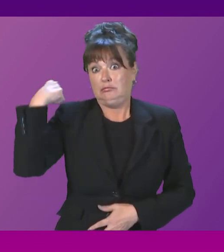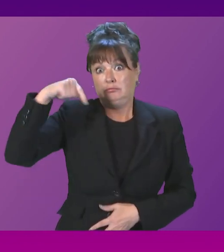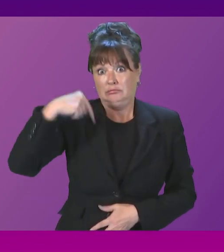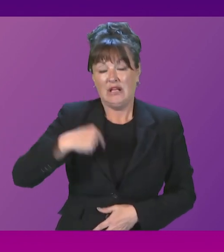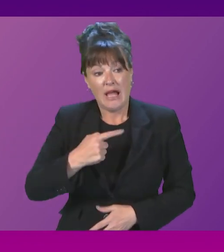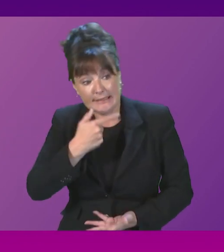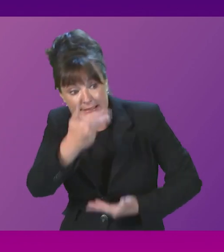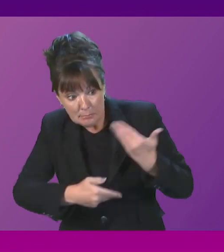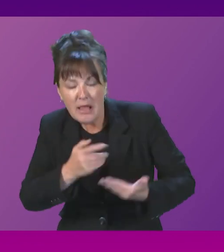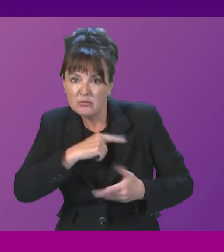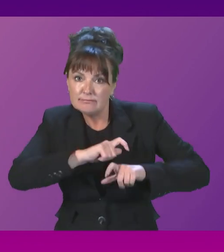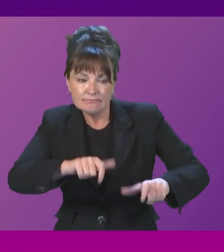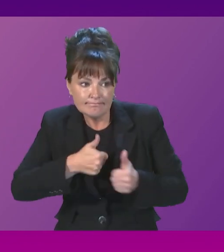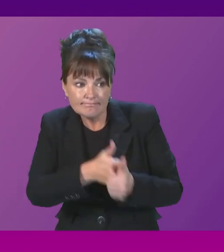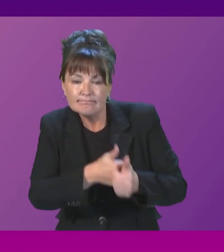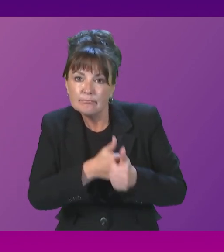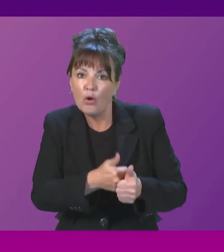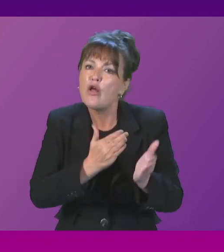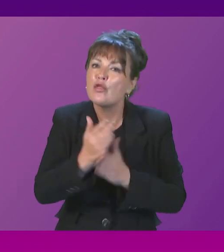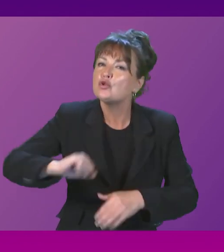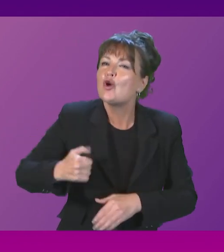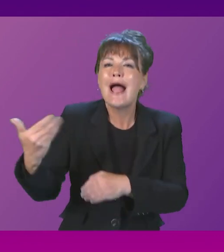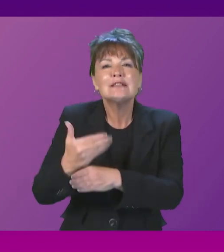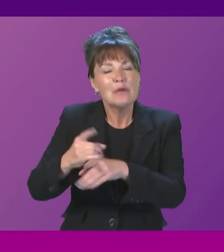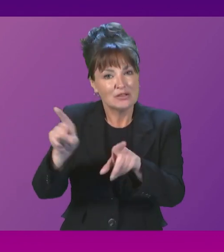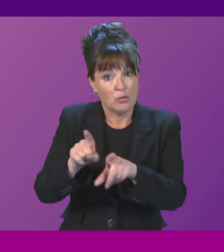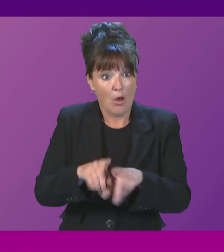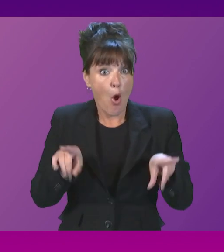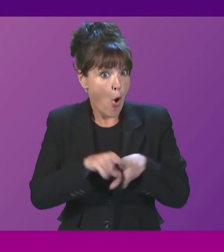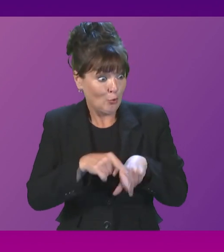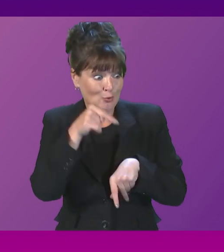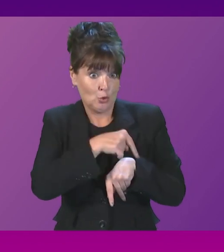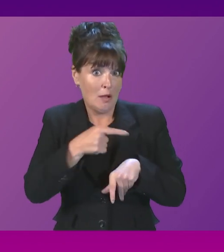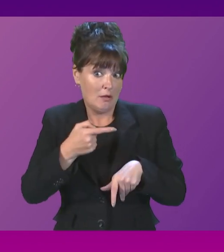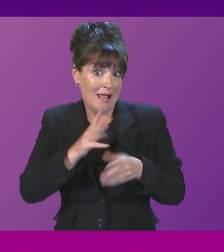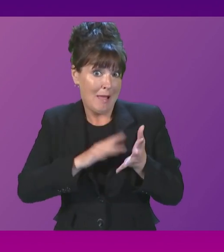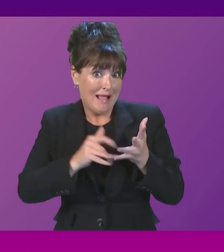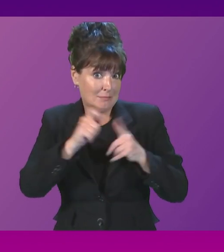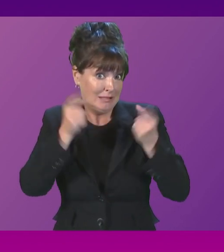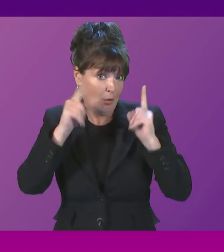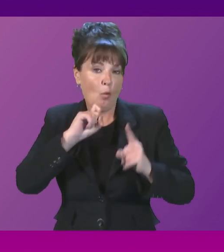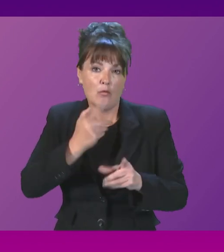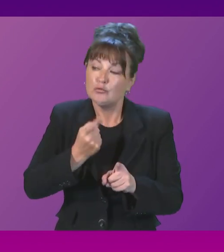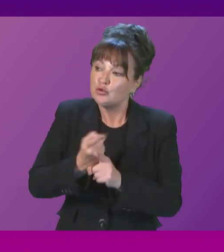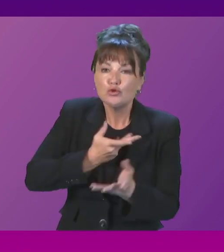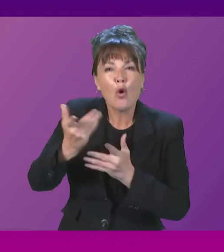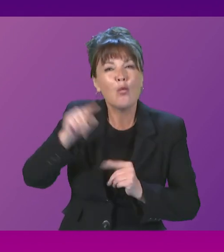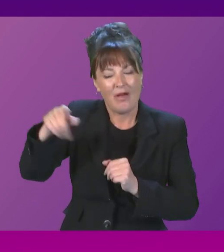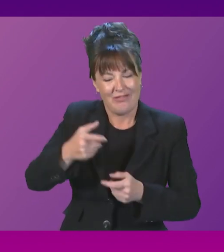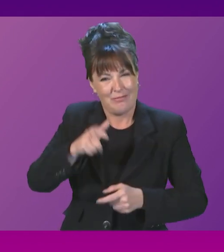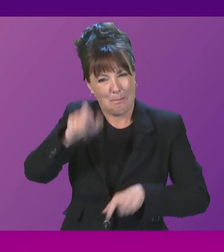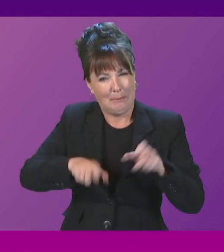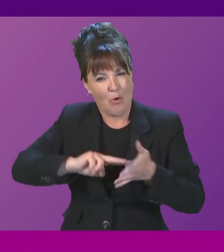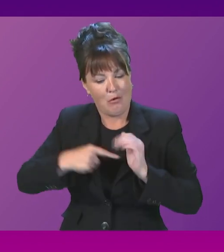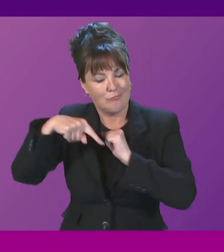and Scottish Enterprise. As I also indicated, he is speaking with the administrators this afternoon and will be emphasising the importance of